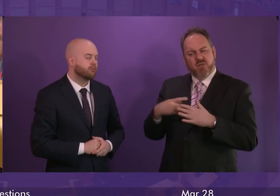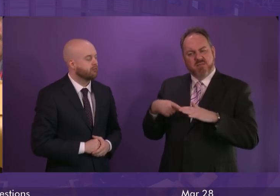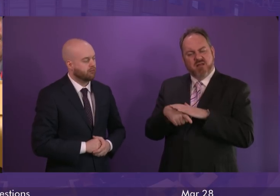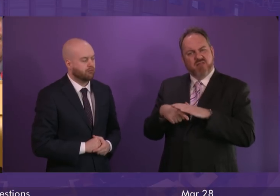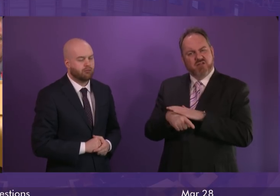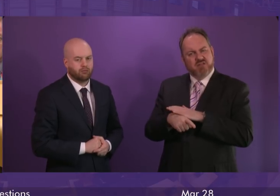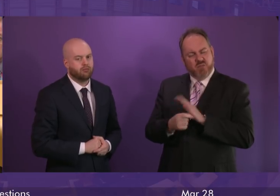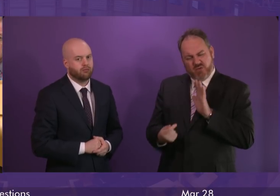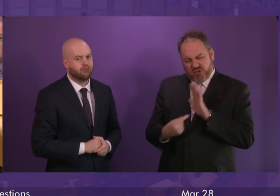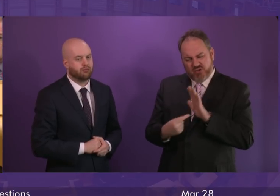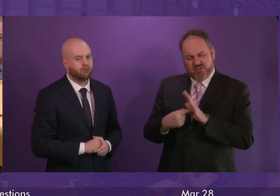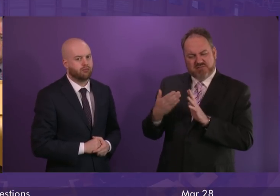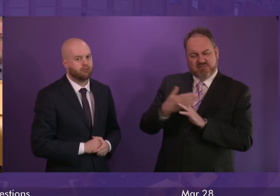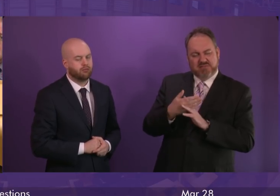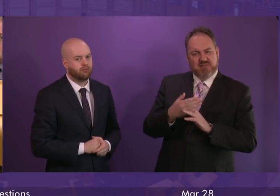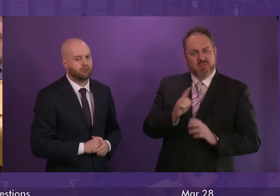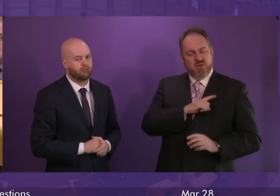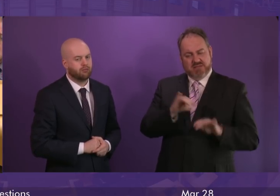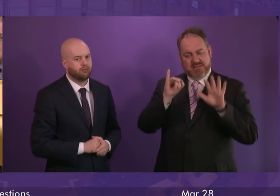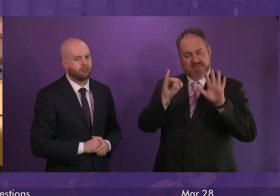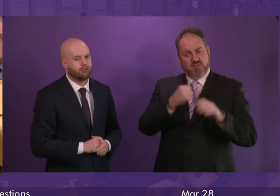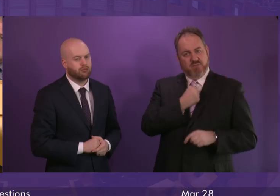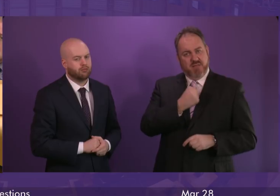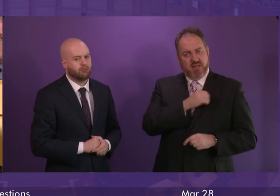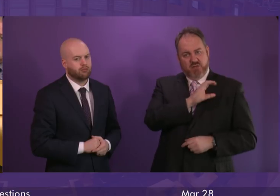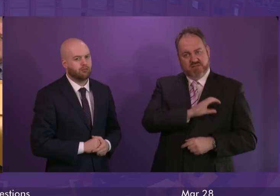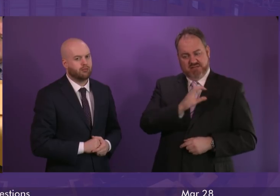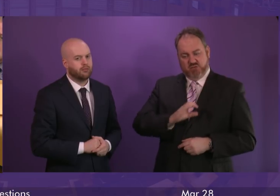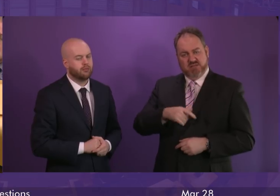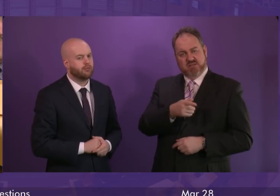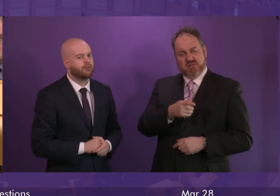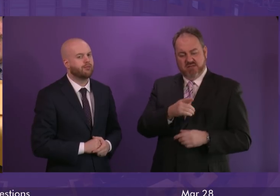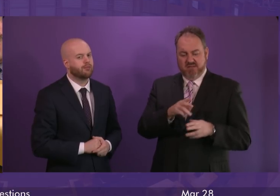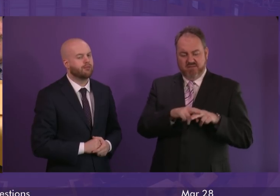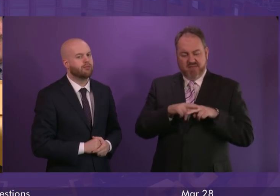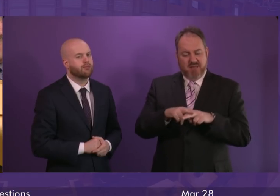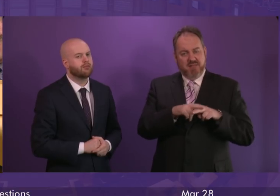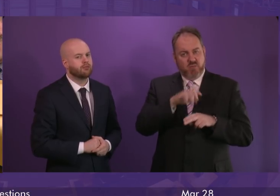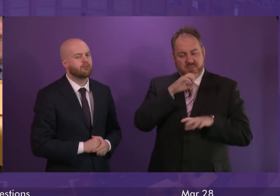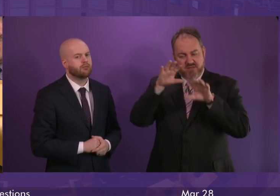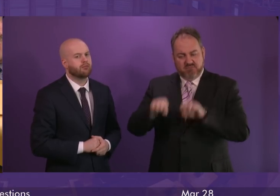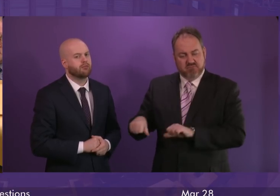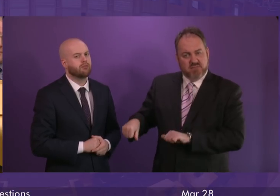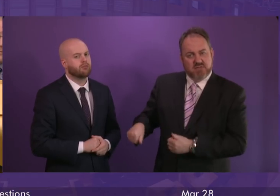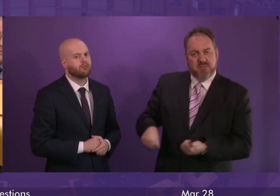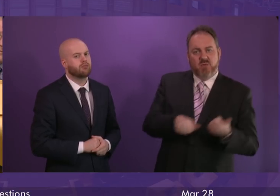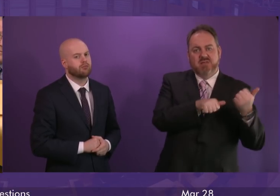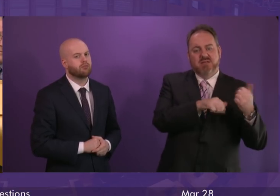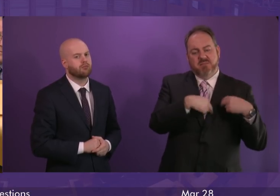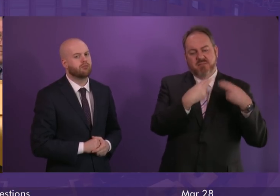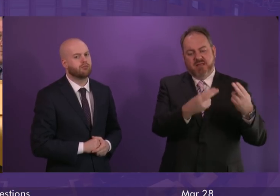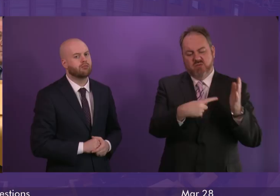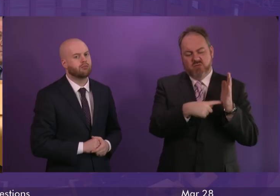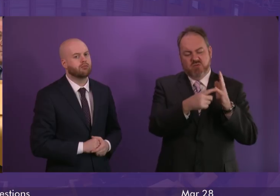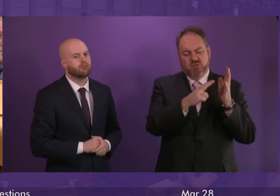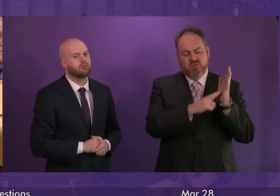urgent intervention to prevent six of my constituents, the Subita family, from being imminently deported from Dumfries to Tunisia.